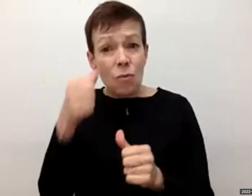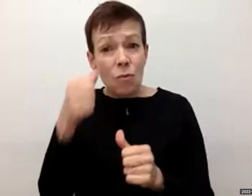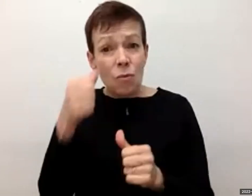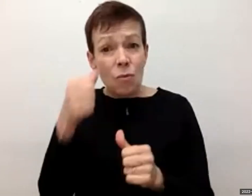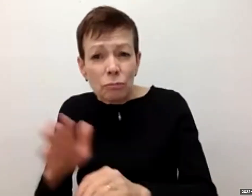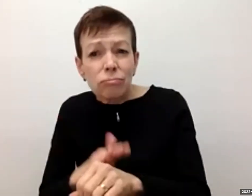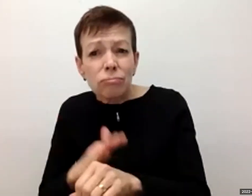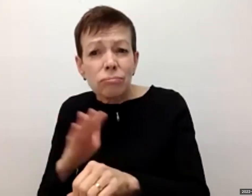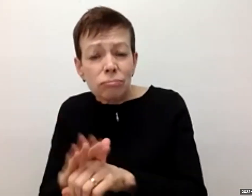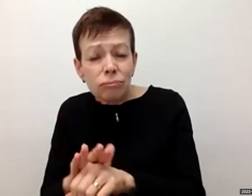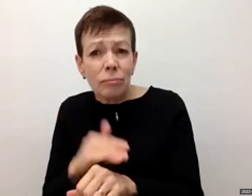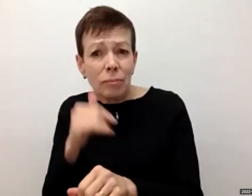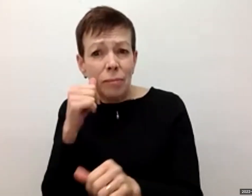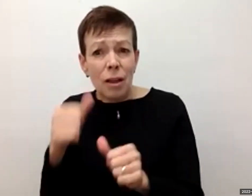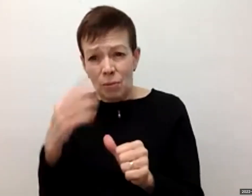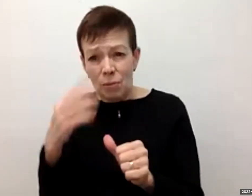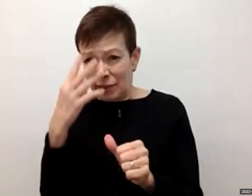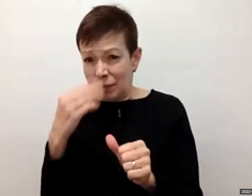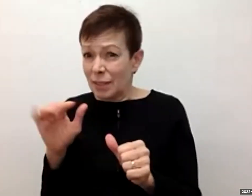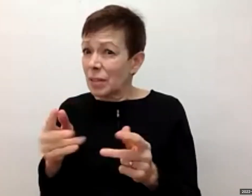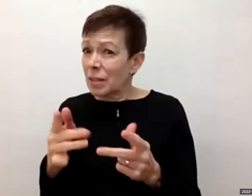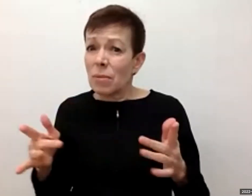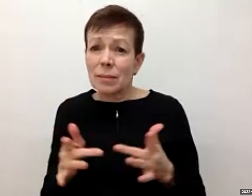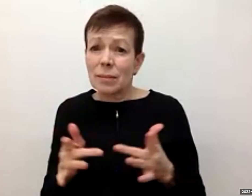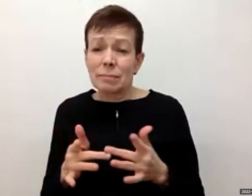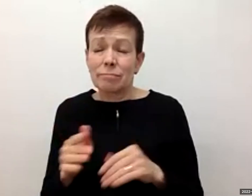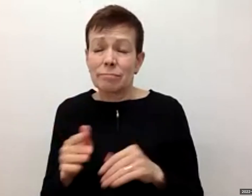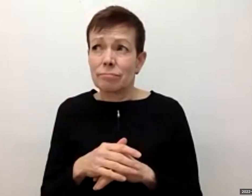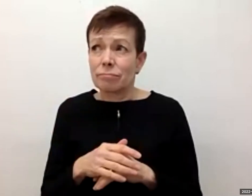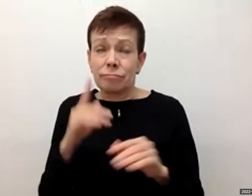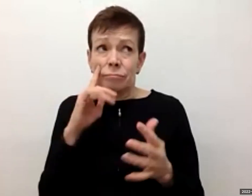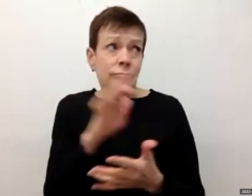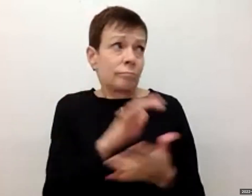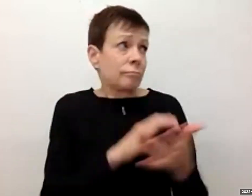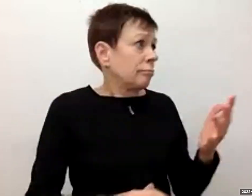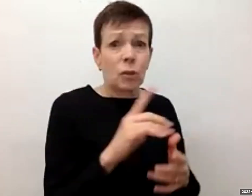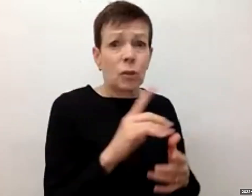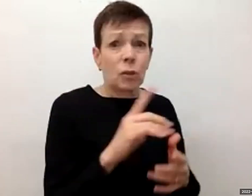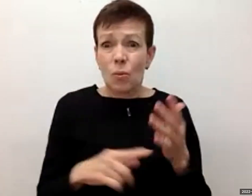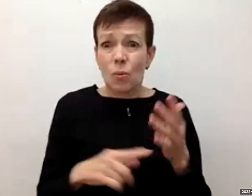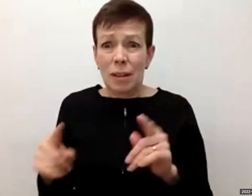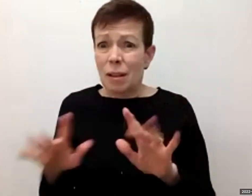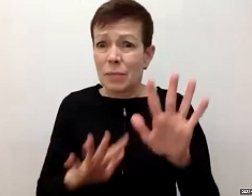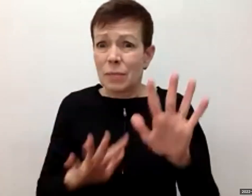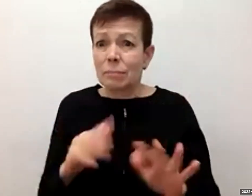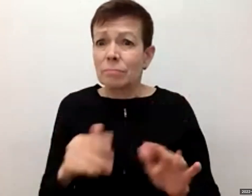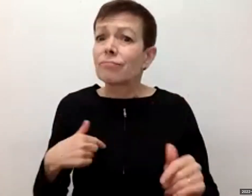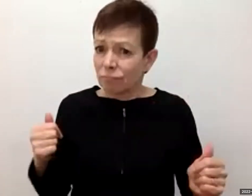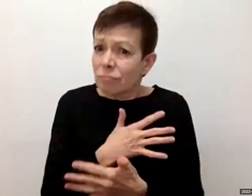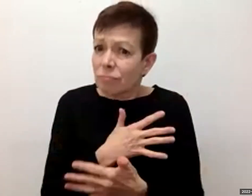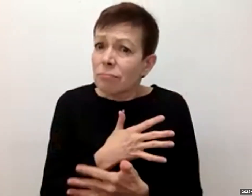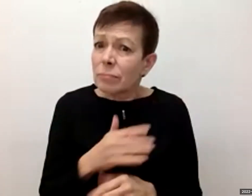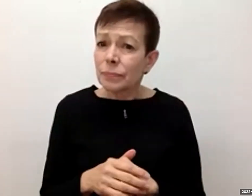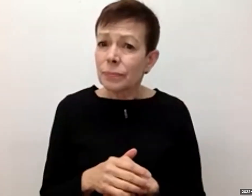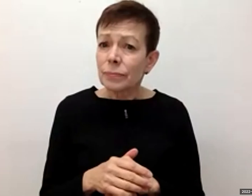in that place. I remember not knowing what was happening, and I remember being scared. After we were